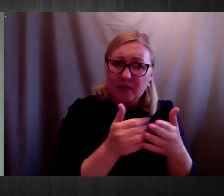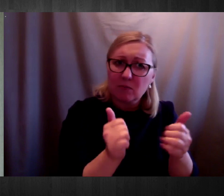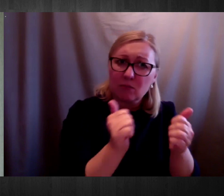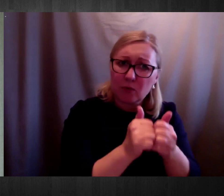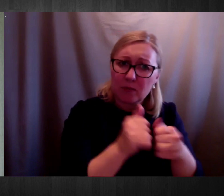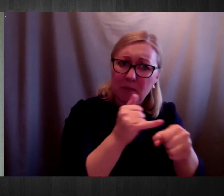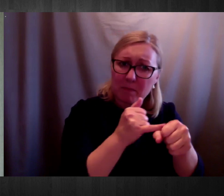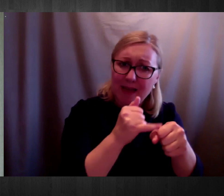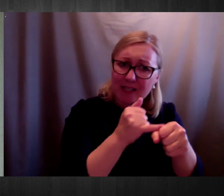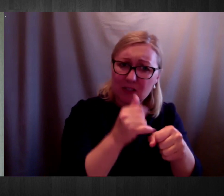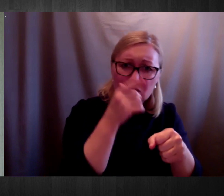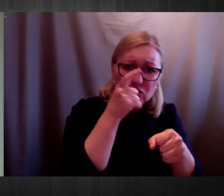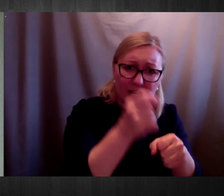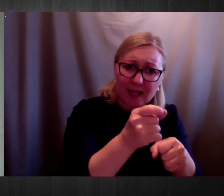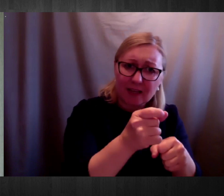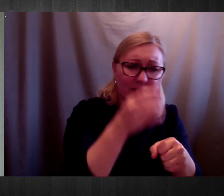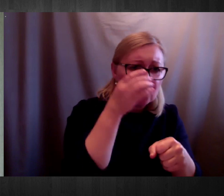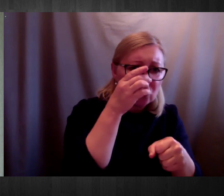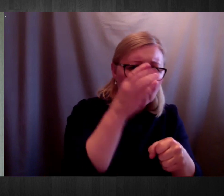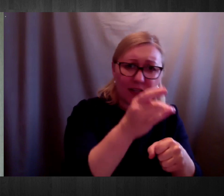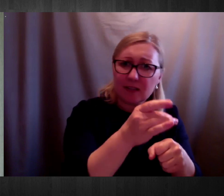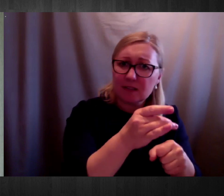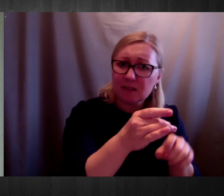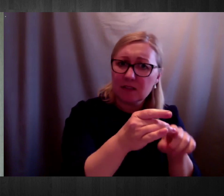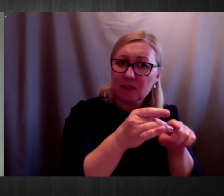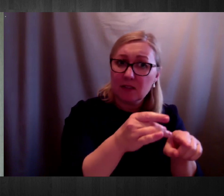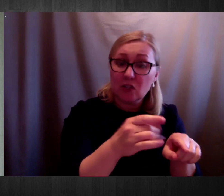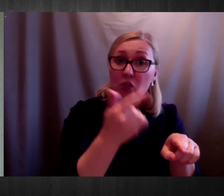21% did not weigh residents.